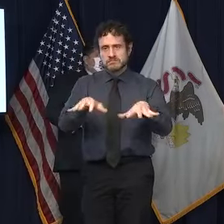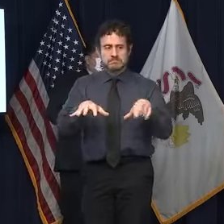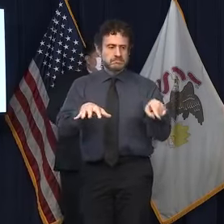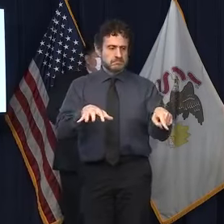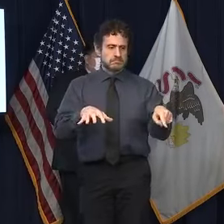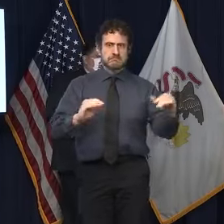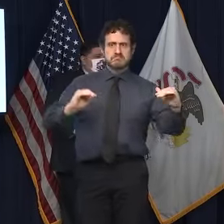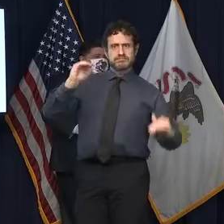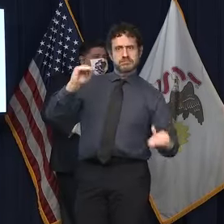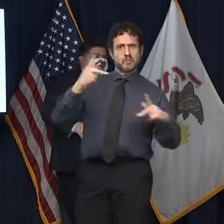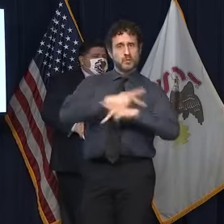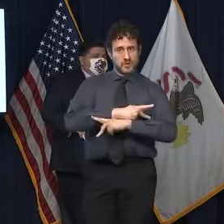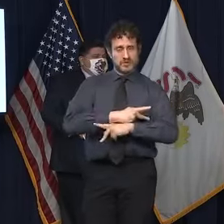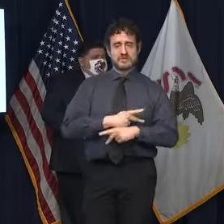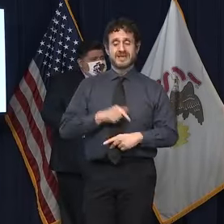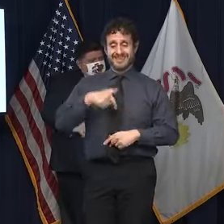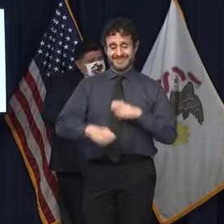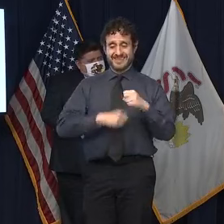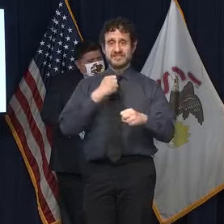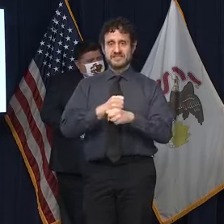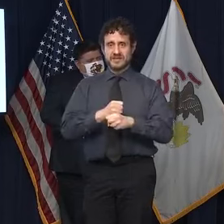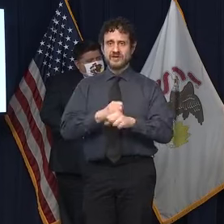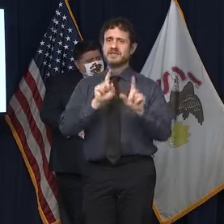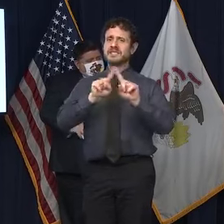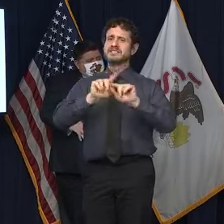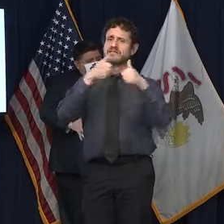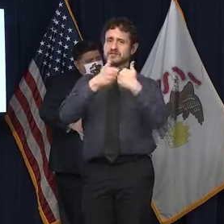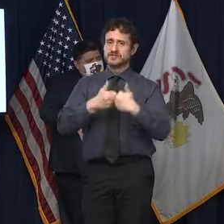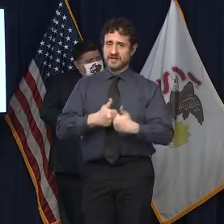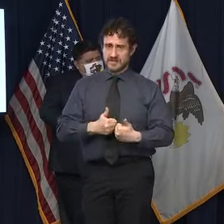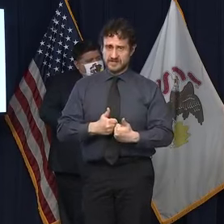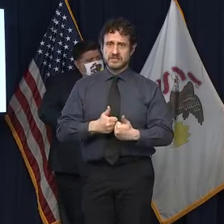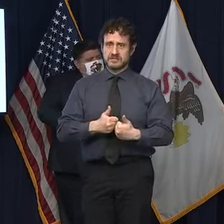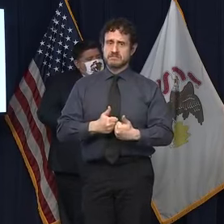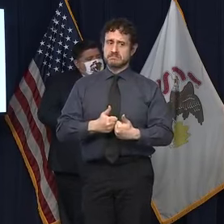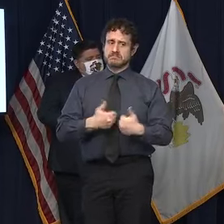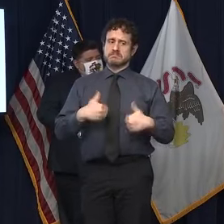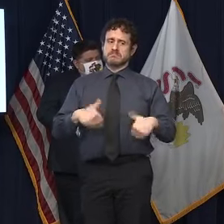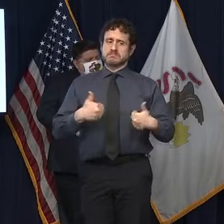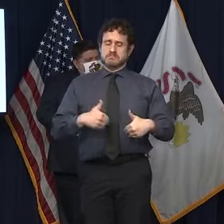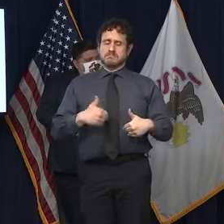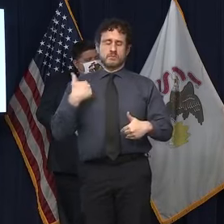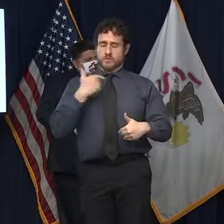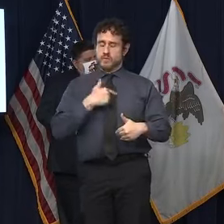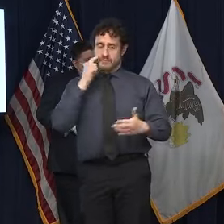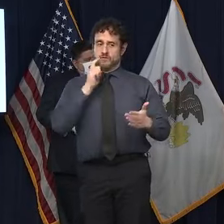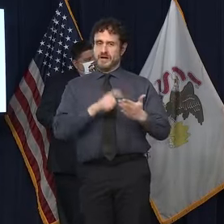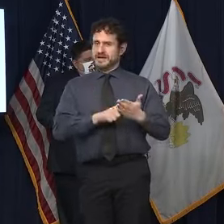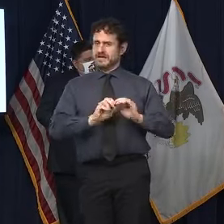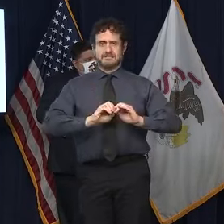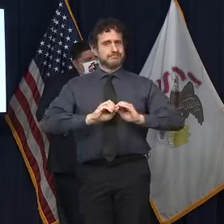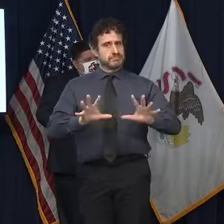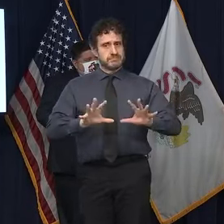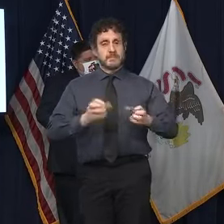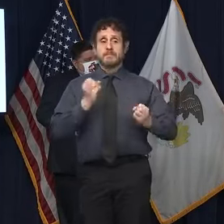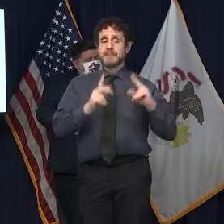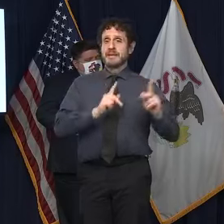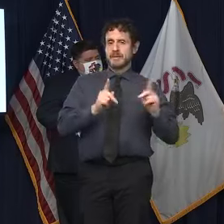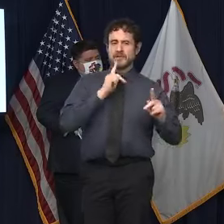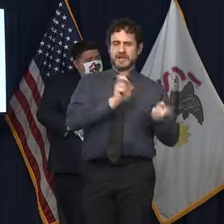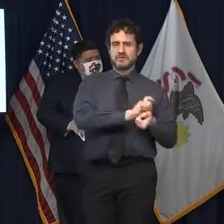This year, these intersecting challenges have come to the forefront as many residents have had to transition